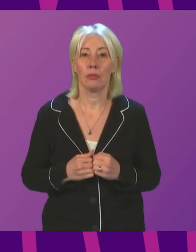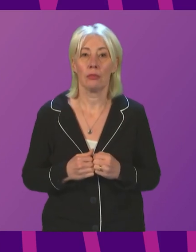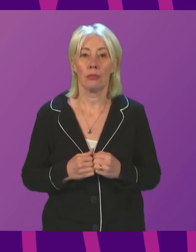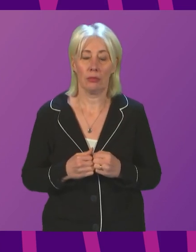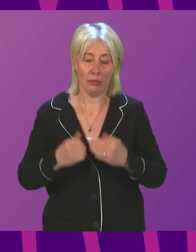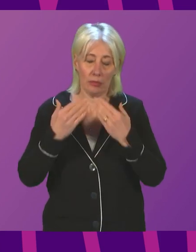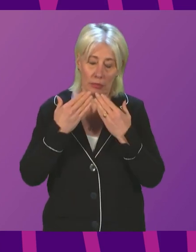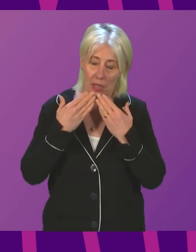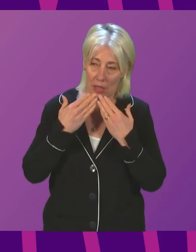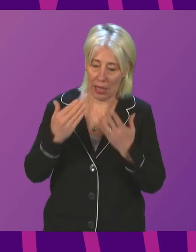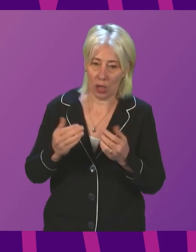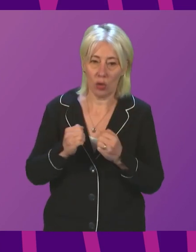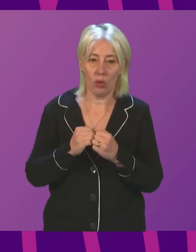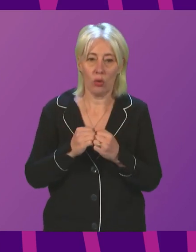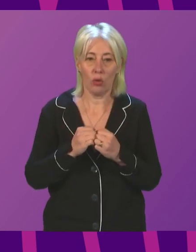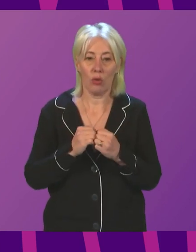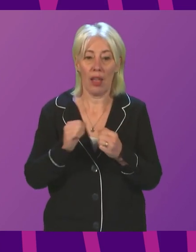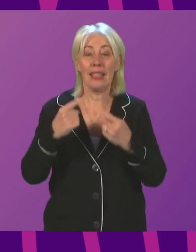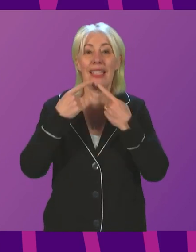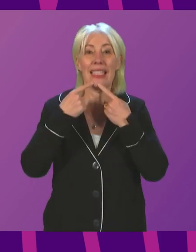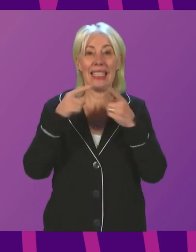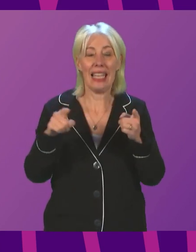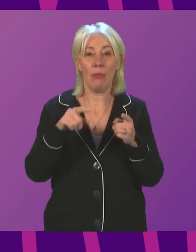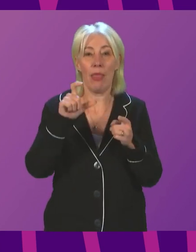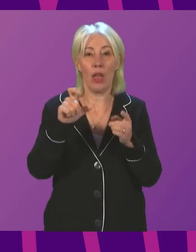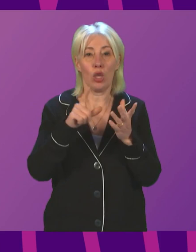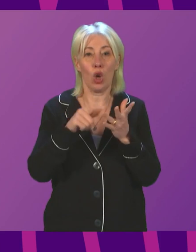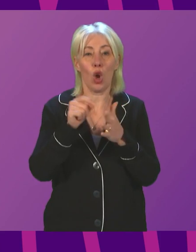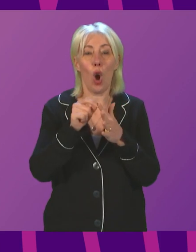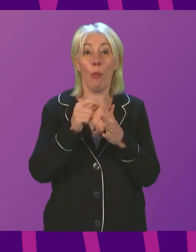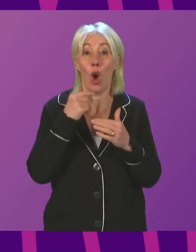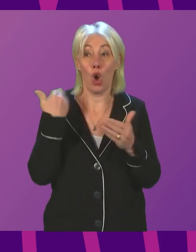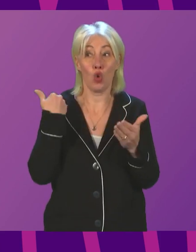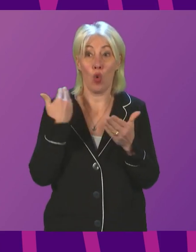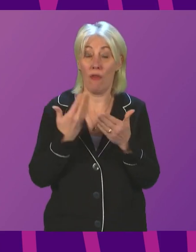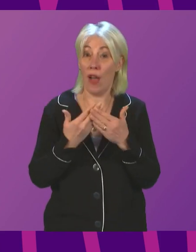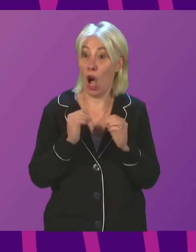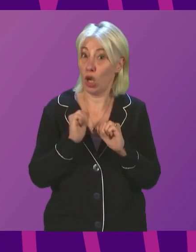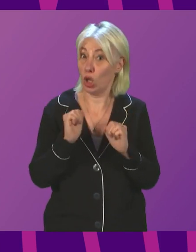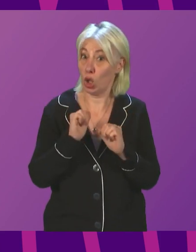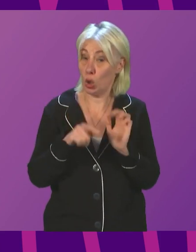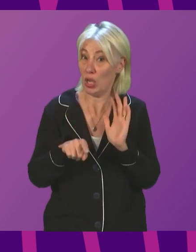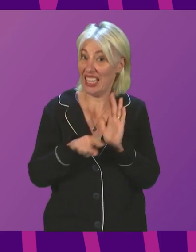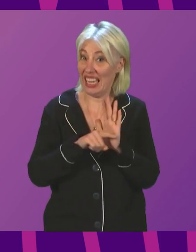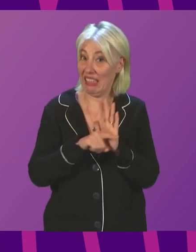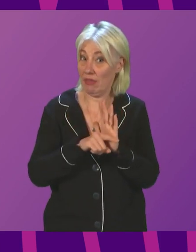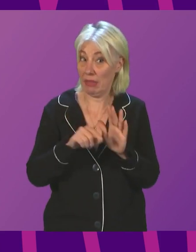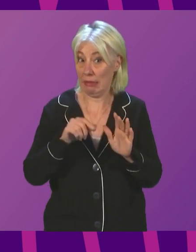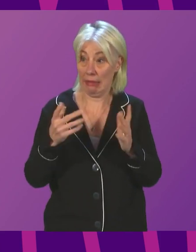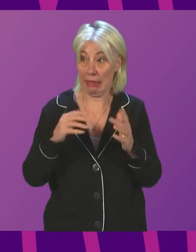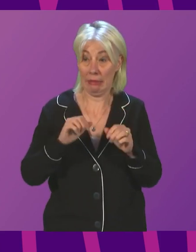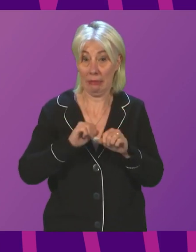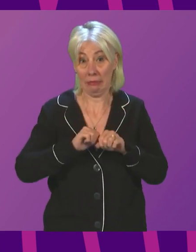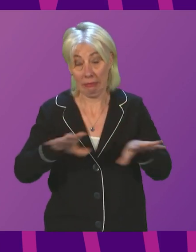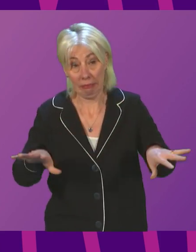much. I very much welcome the indication in the statement that COP is not having so far at least a negative effect on COVID. Last